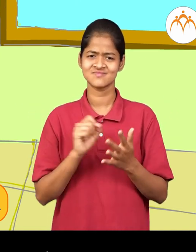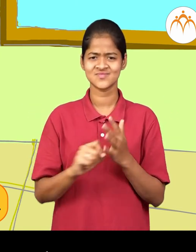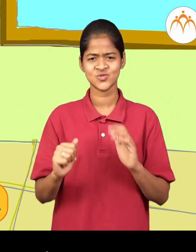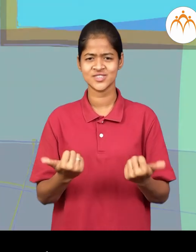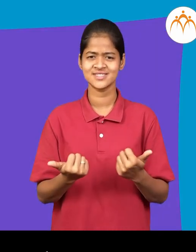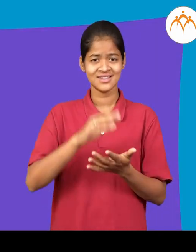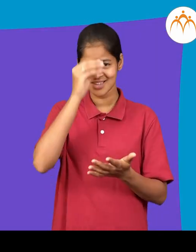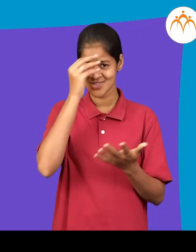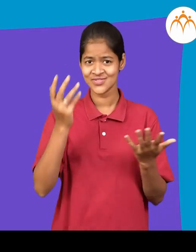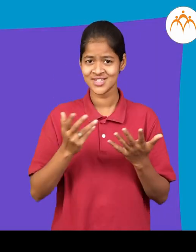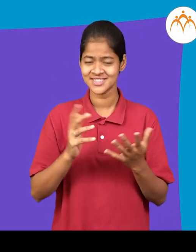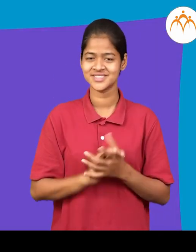what did we learn